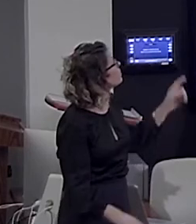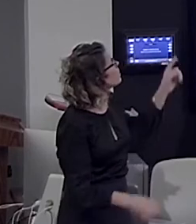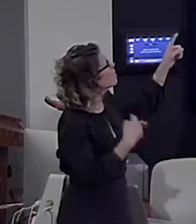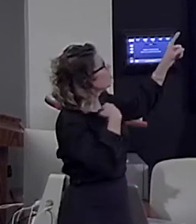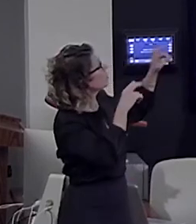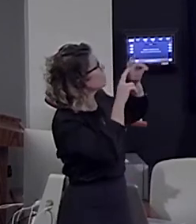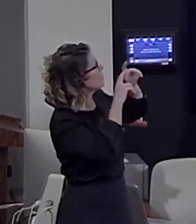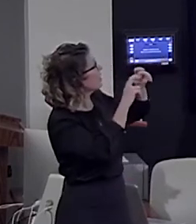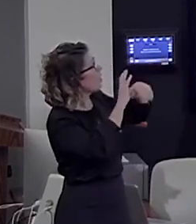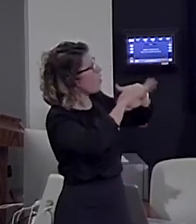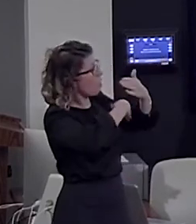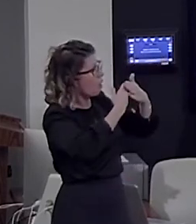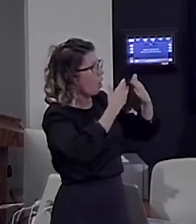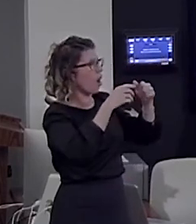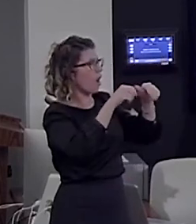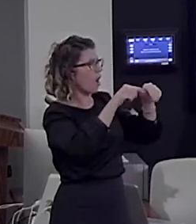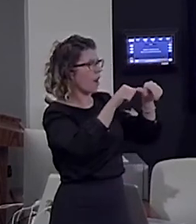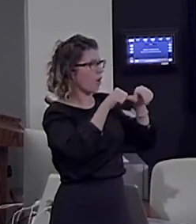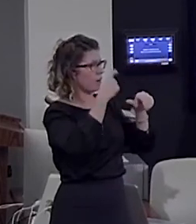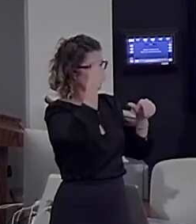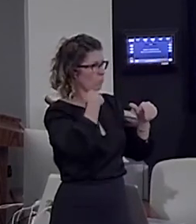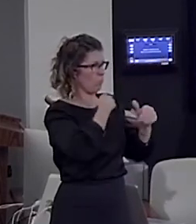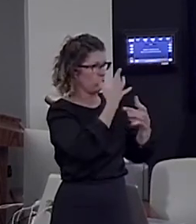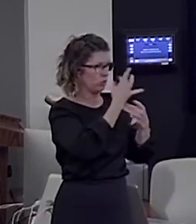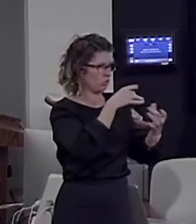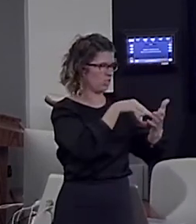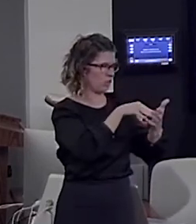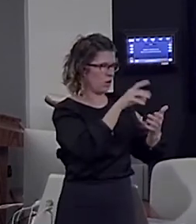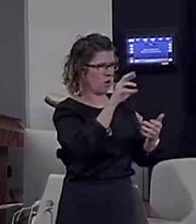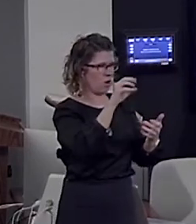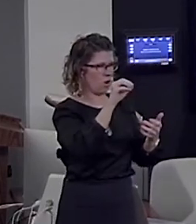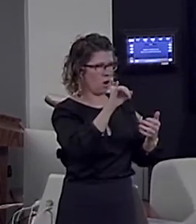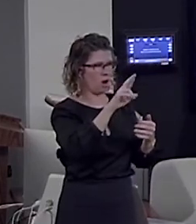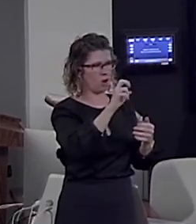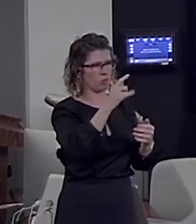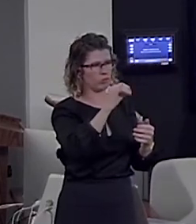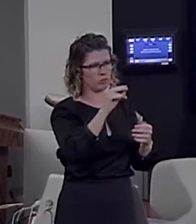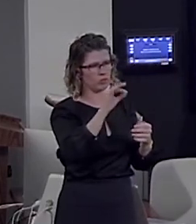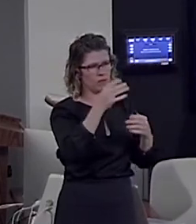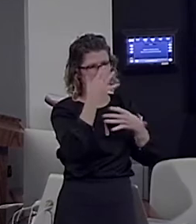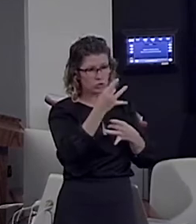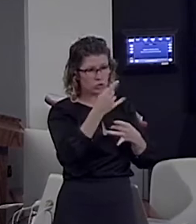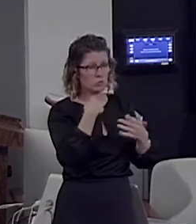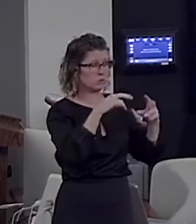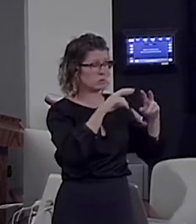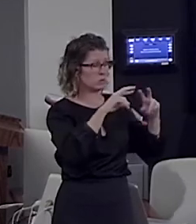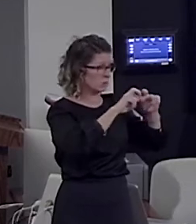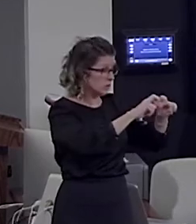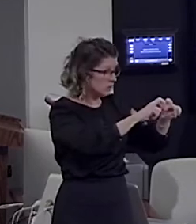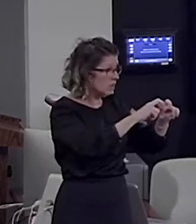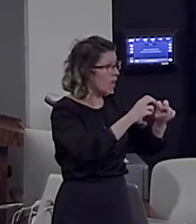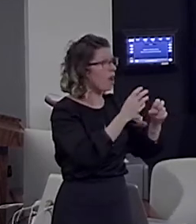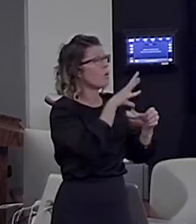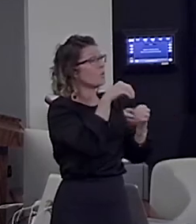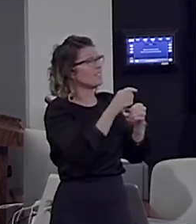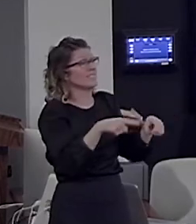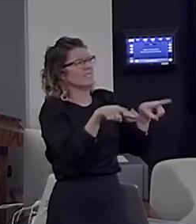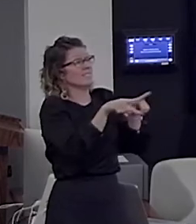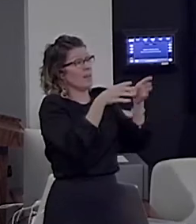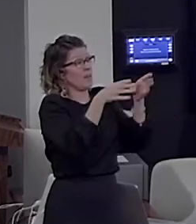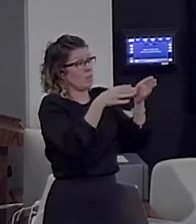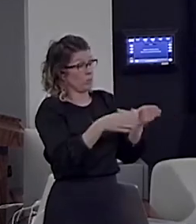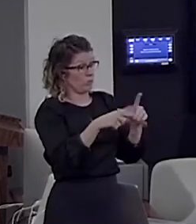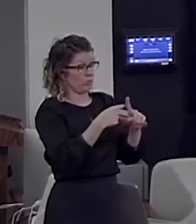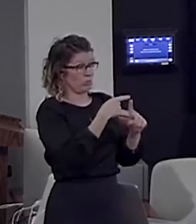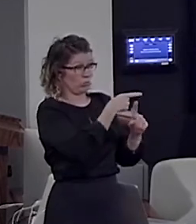regions of interest that we had found before in our study. And, that we had found in the very same subjects here, when they were